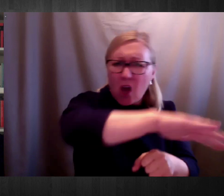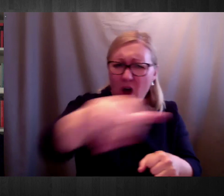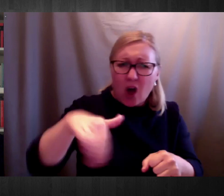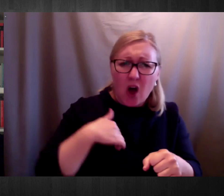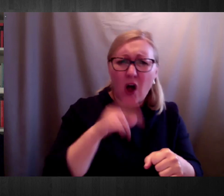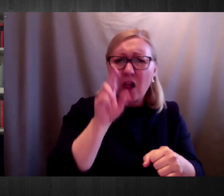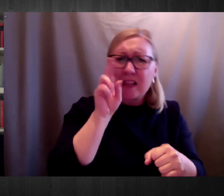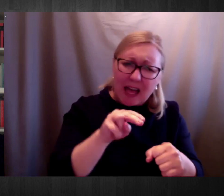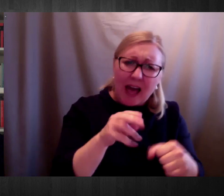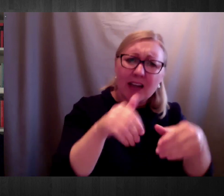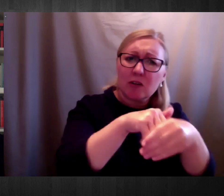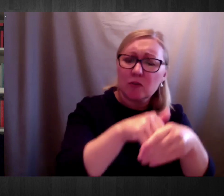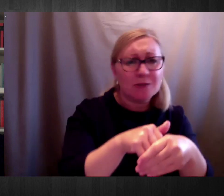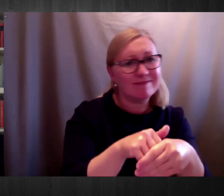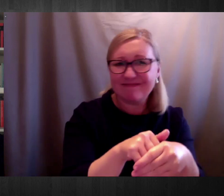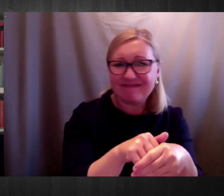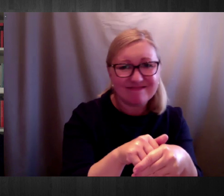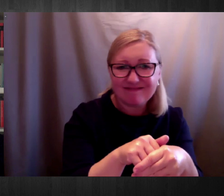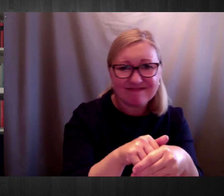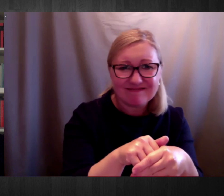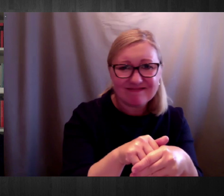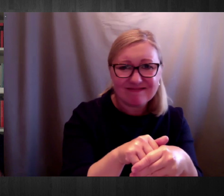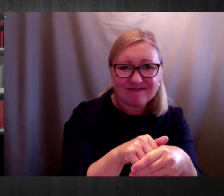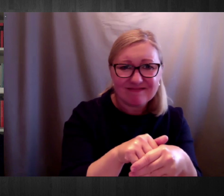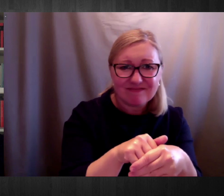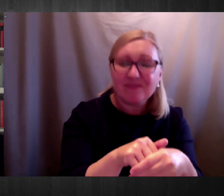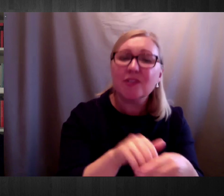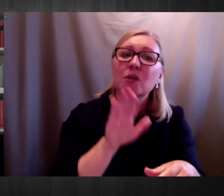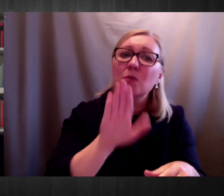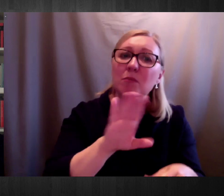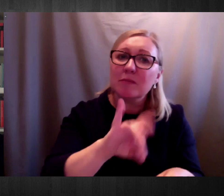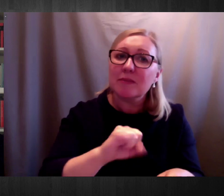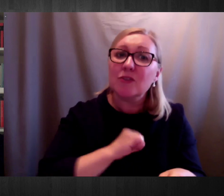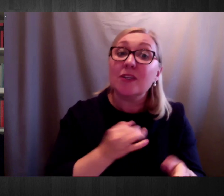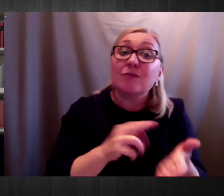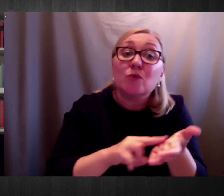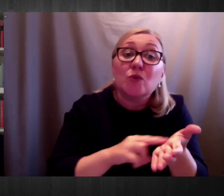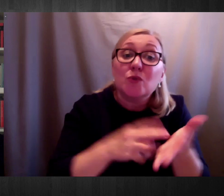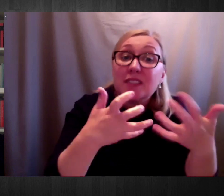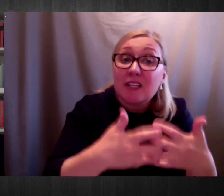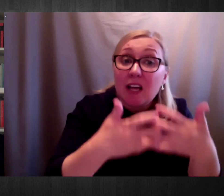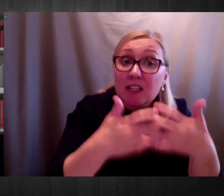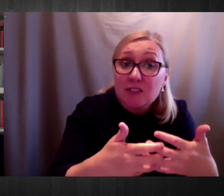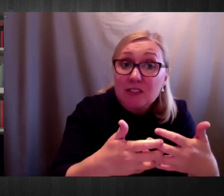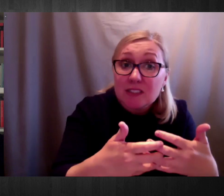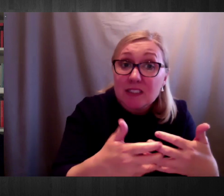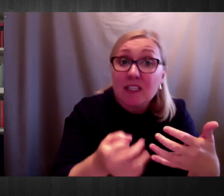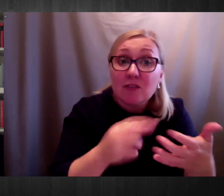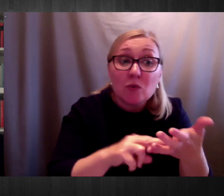inclusion of persons with disabilities. We need to make sure that the use of any form of technology is not going to leave us in